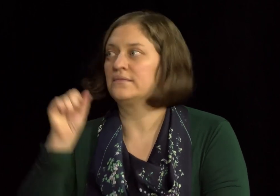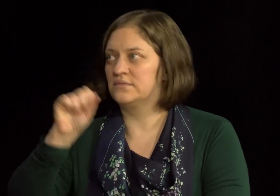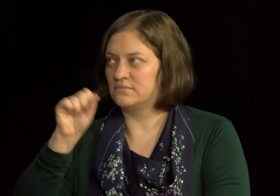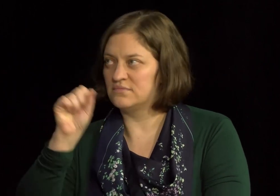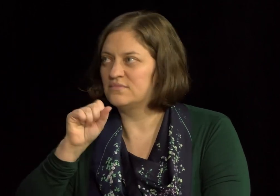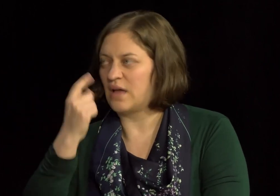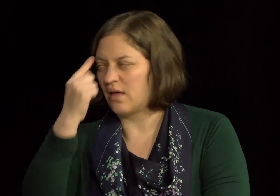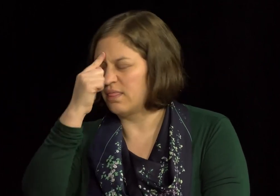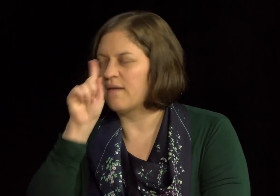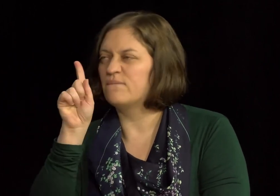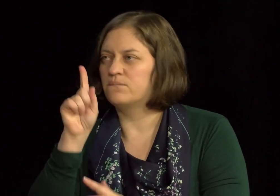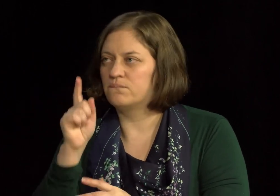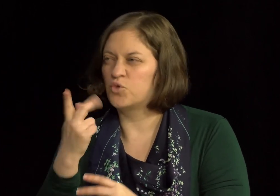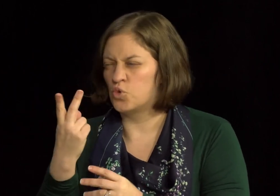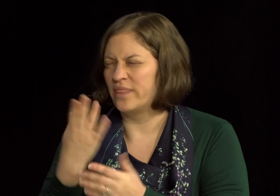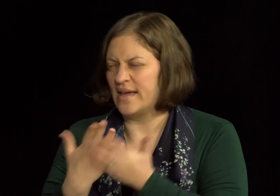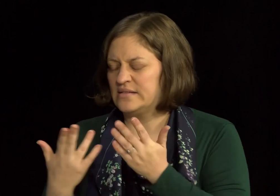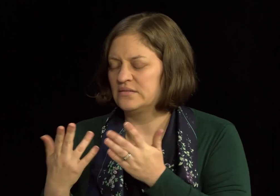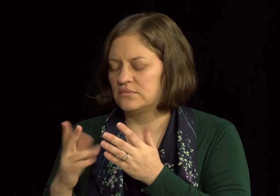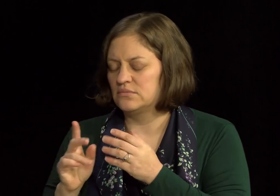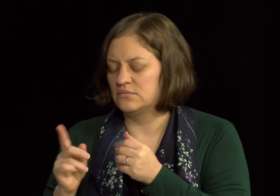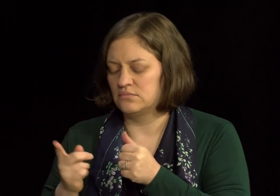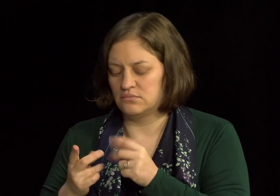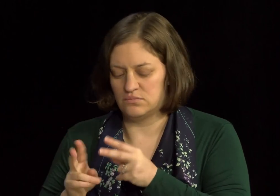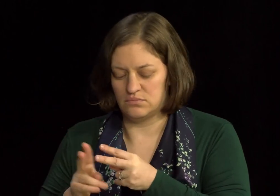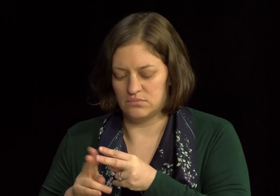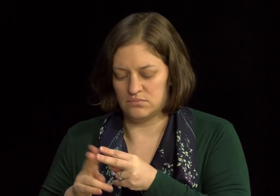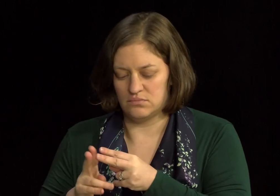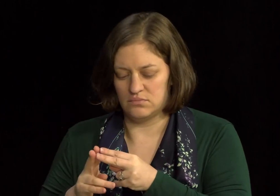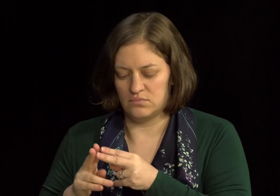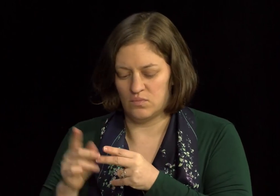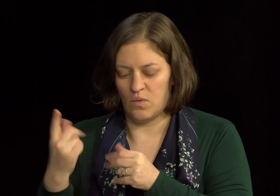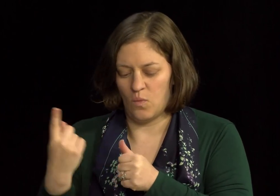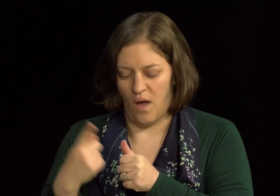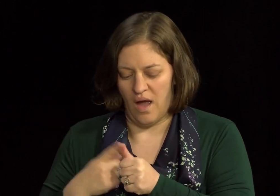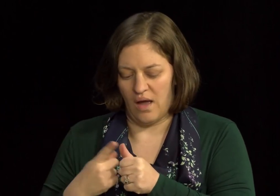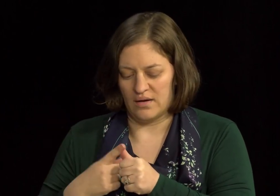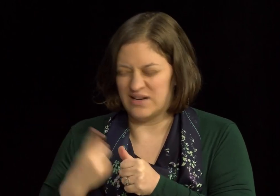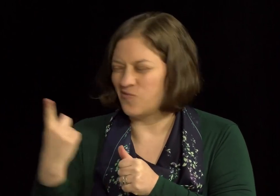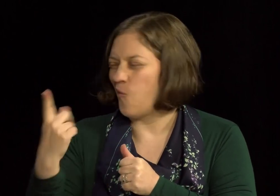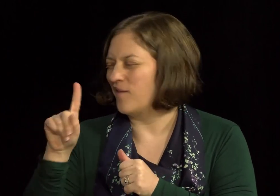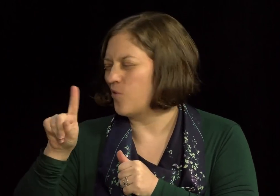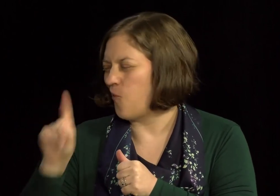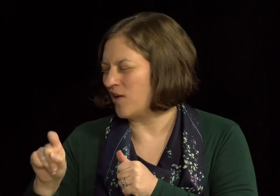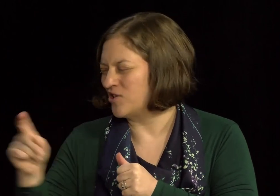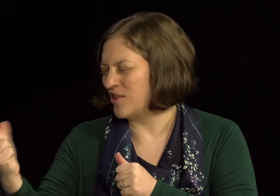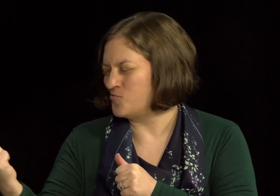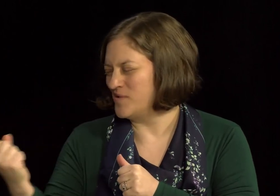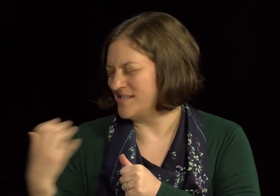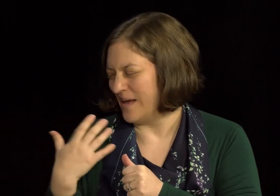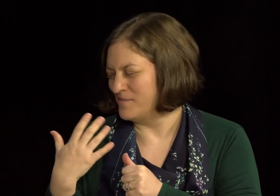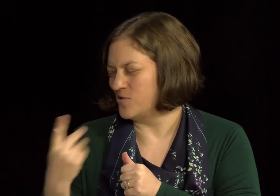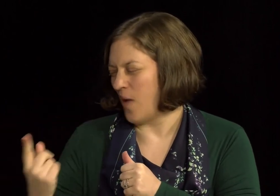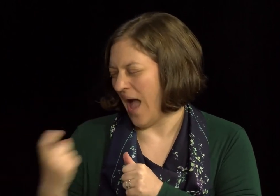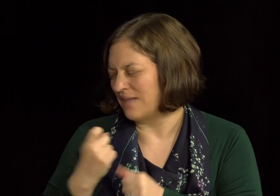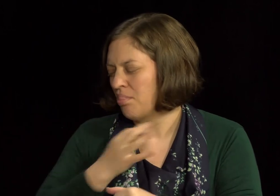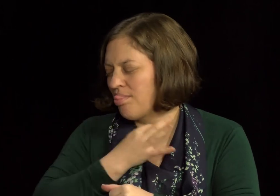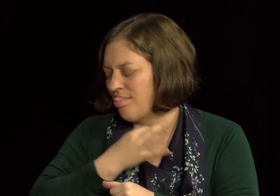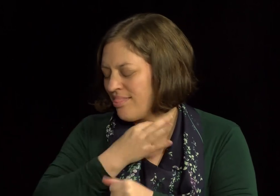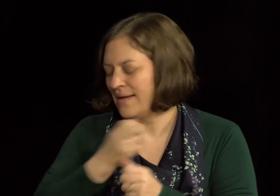Gosh. Oh, yes. I think, um, a couple of things that I'd like to mention. Um, one is, uh, you sent me a